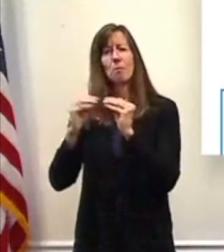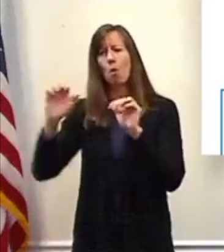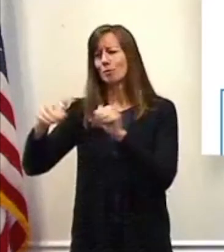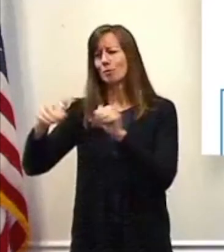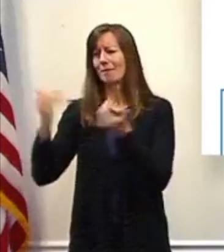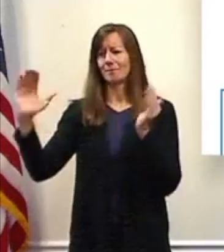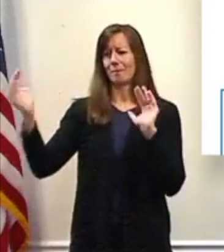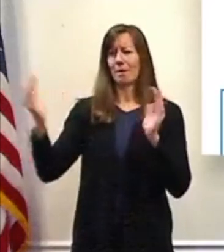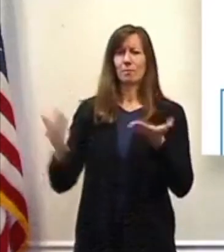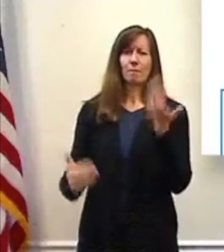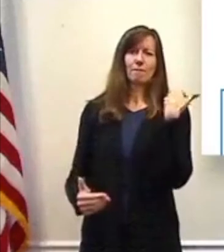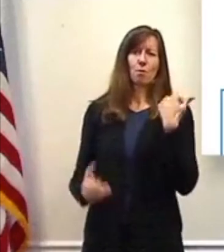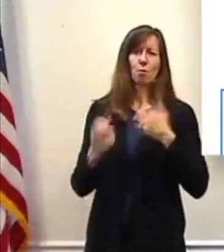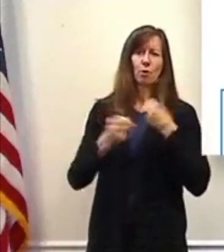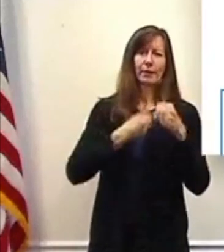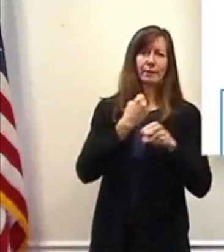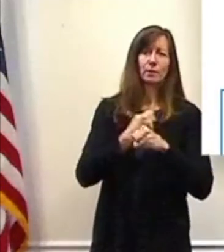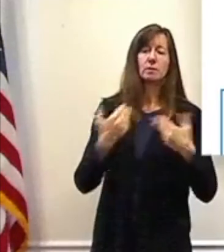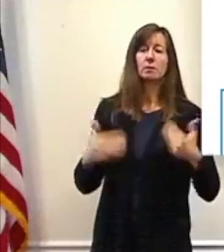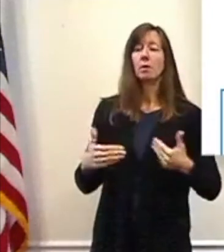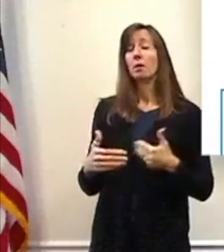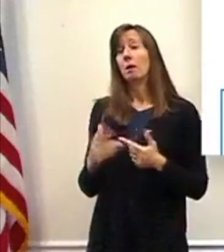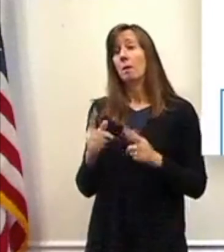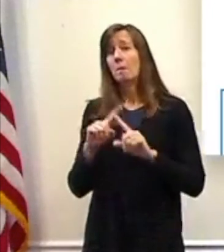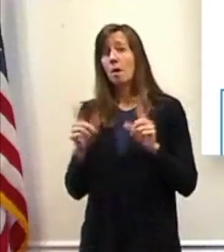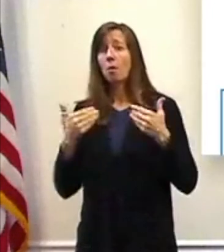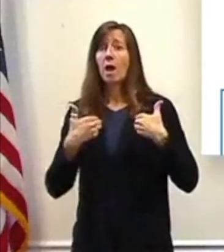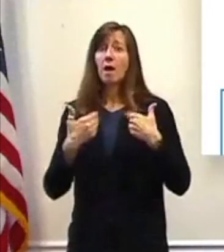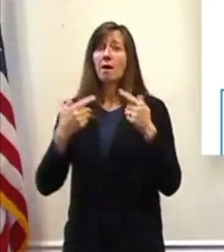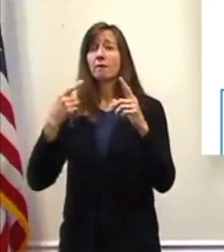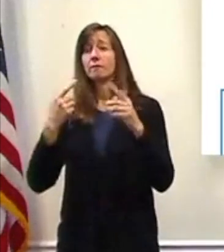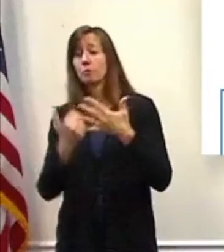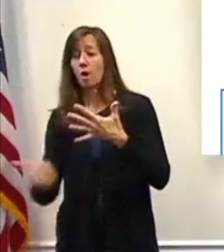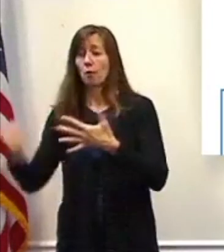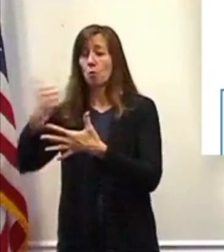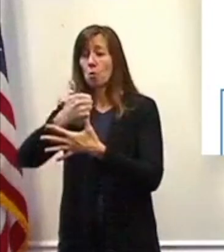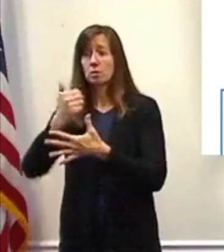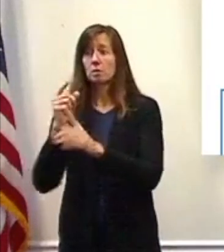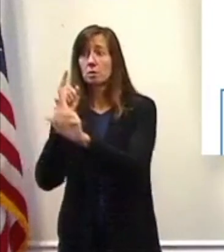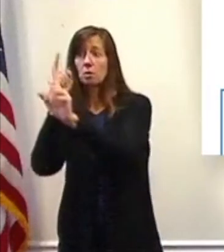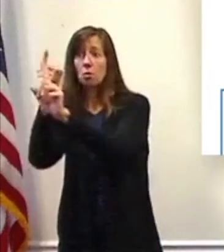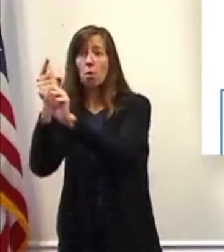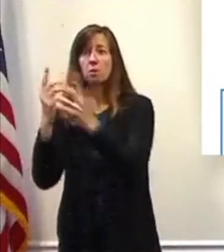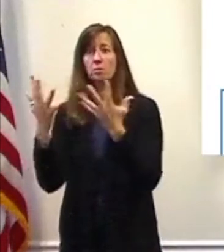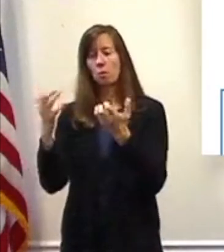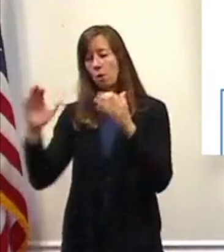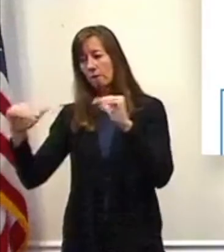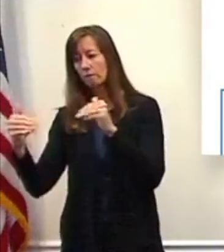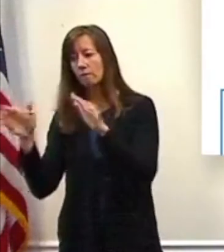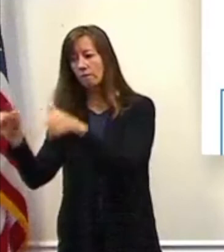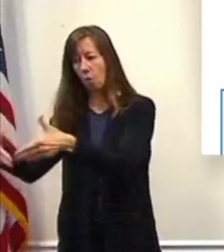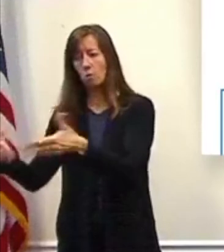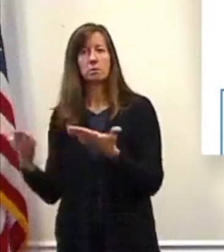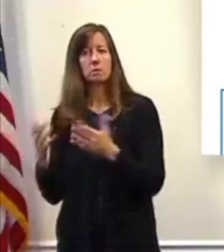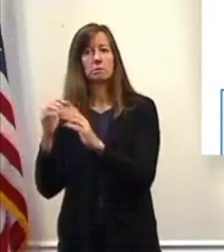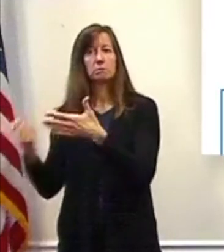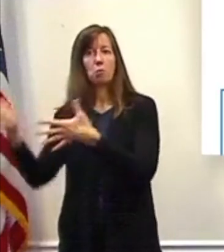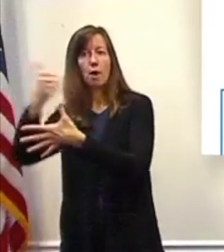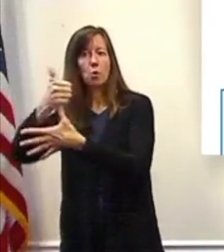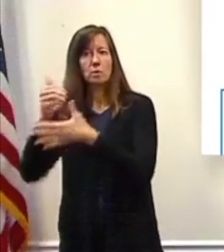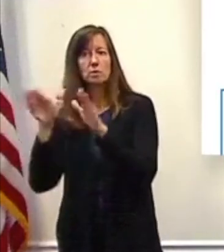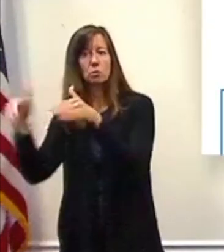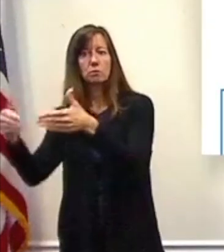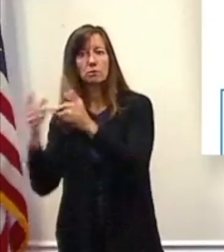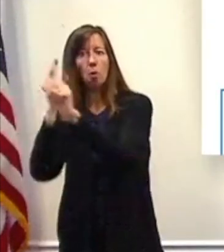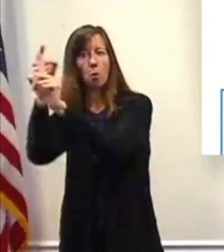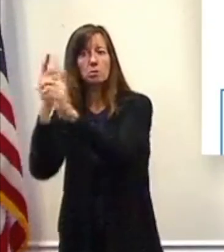in this budget, and there are priorities in this community, and we are focused on addressing those. First and foremost, we